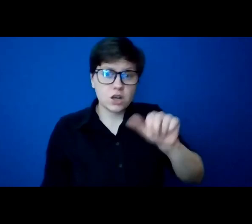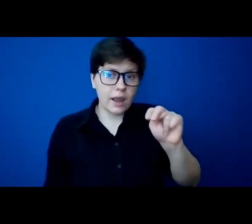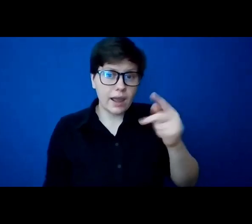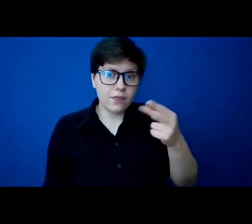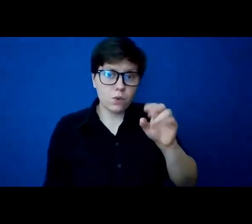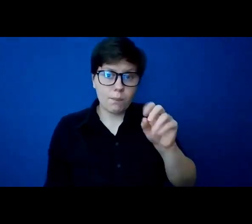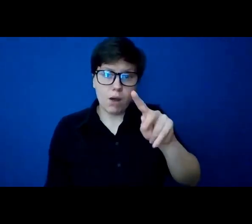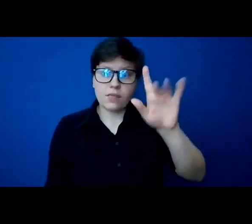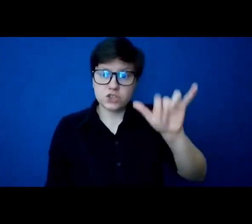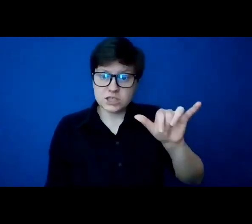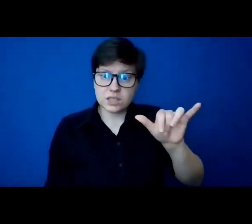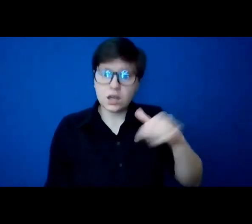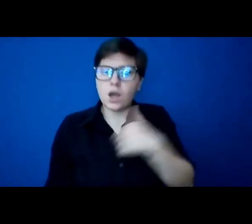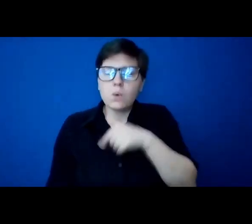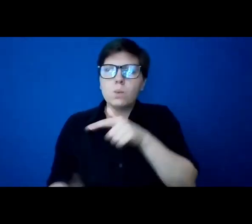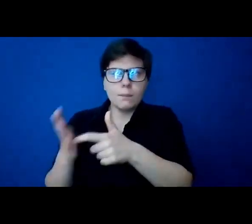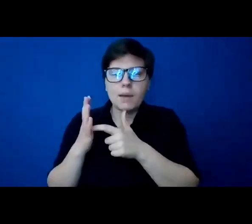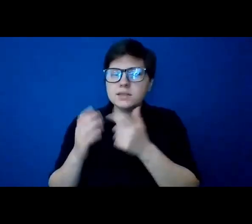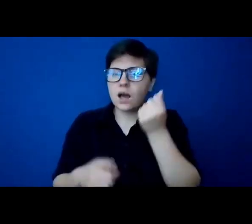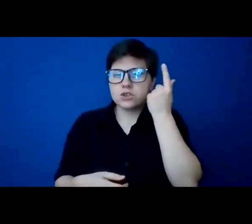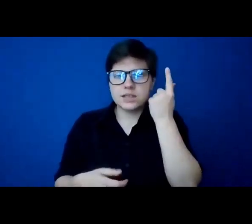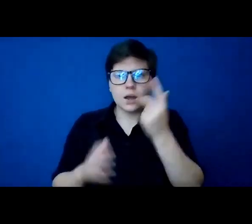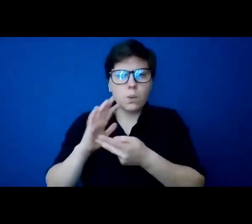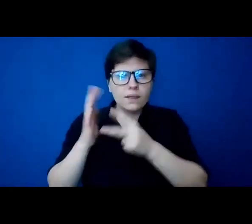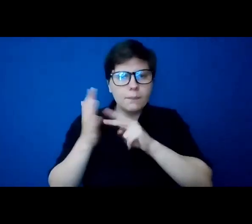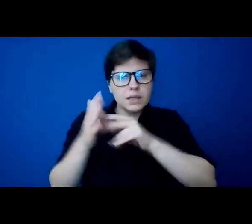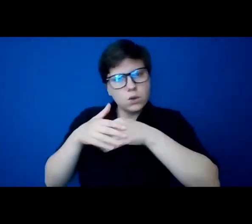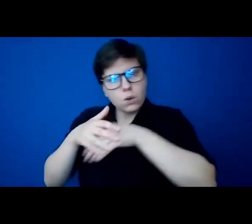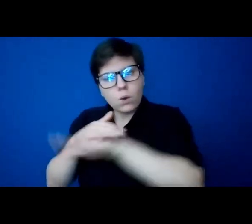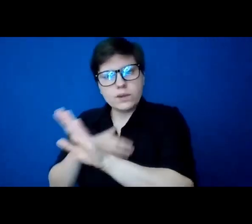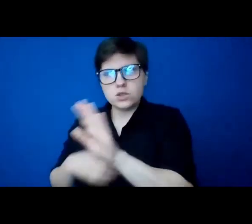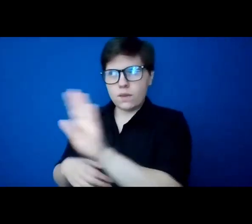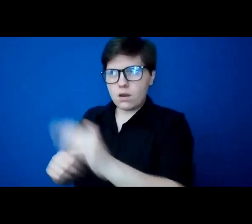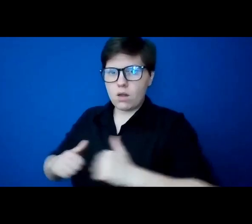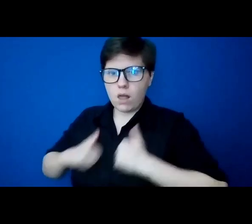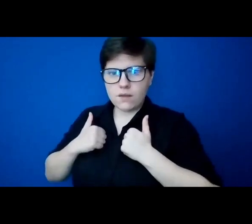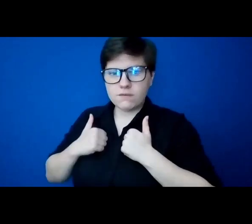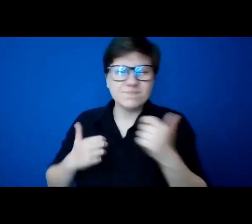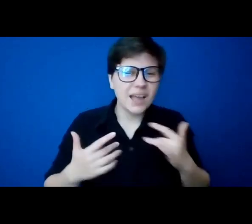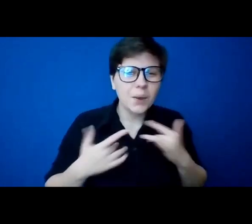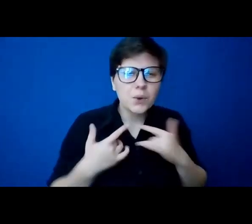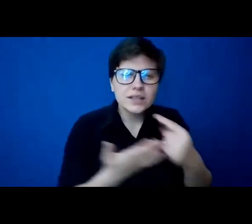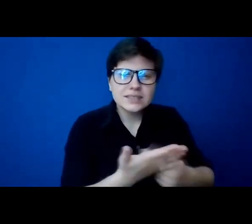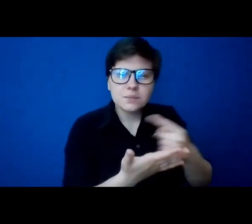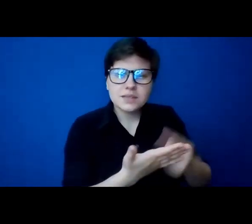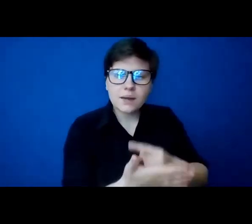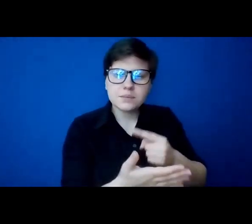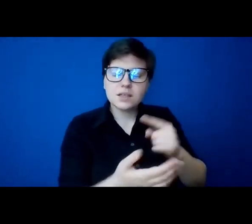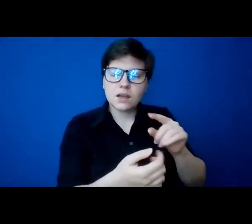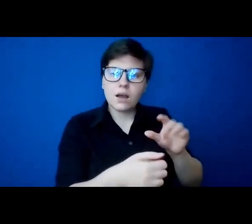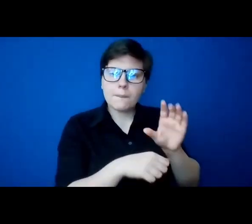come to understand what it means to enter into someone's life. I worry that sometimes parish